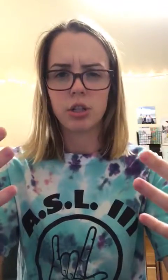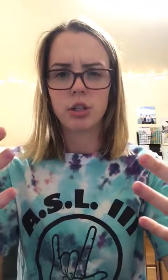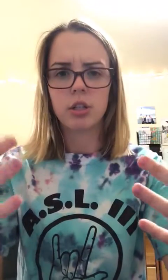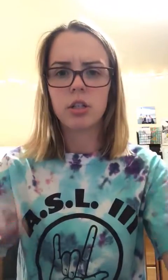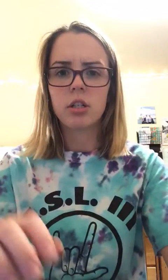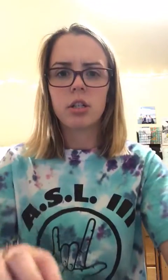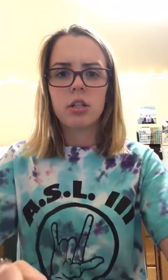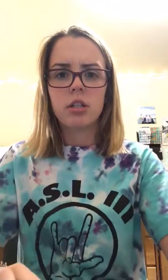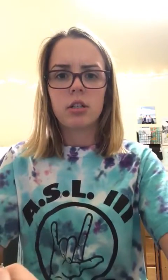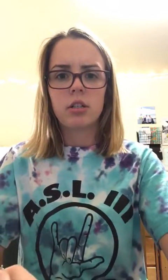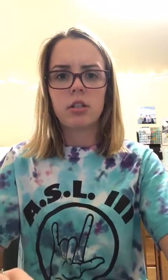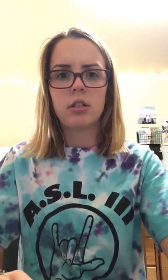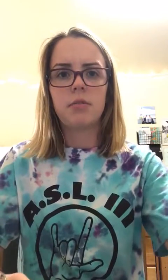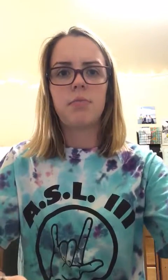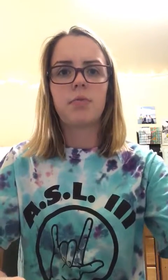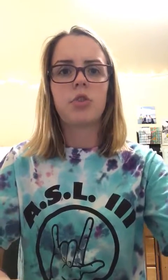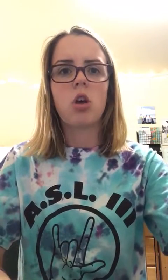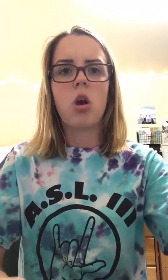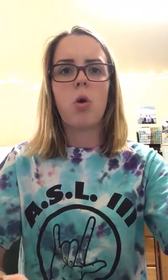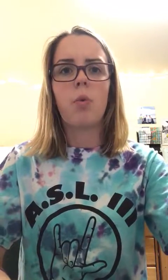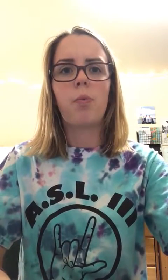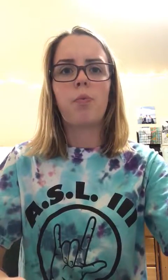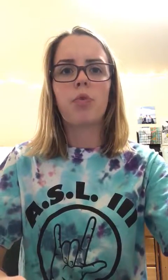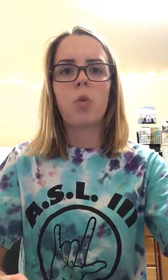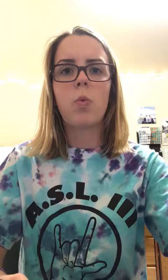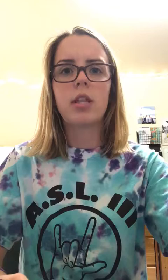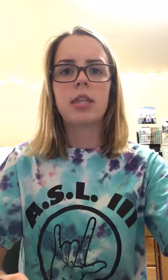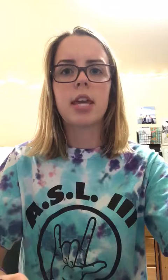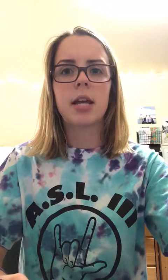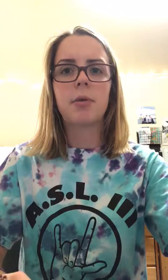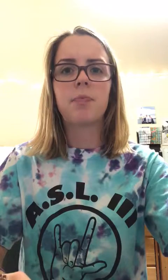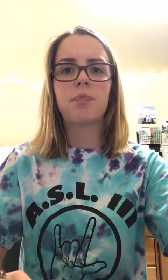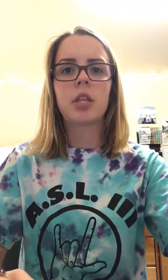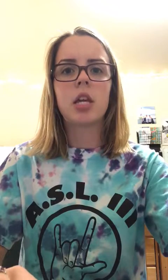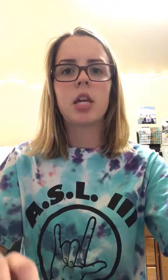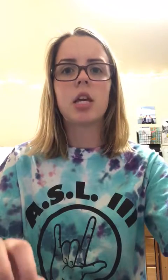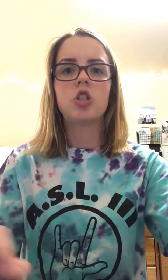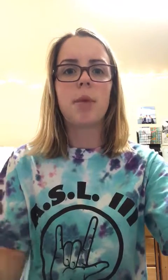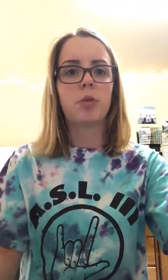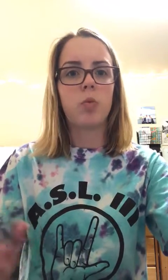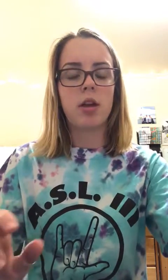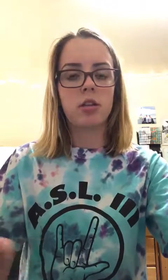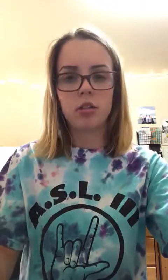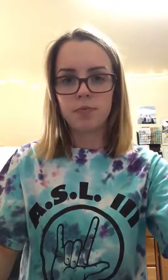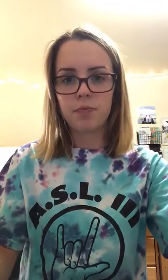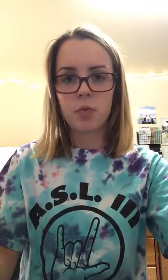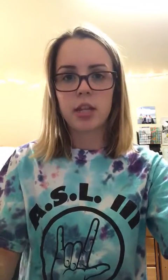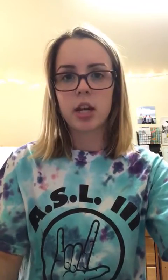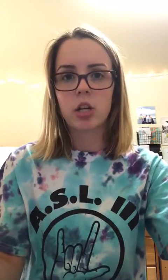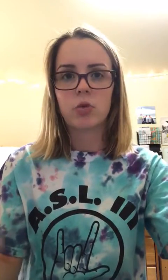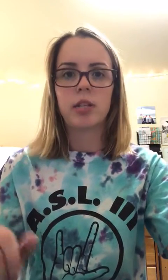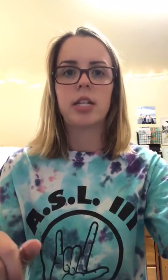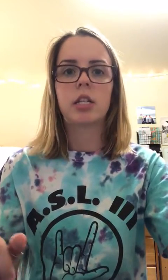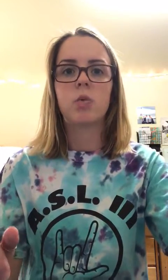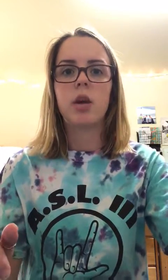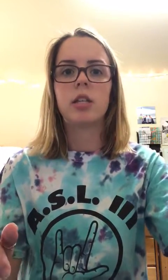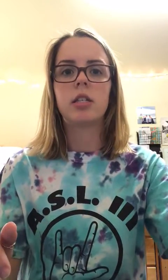learn. So, one thing in Chapter 1, one of the characteristics was